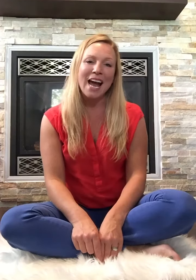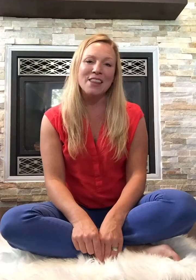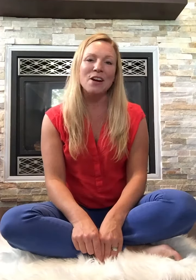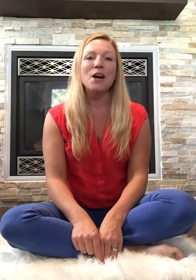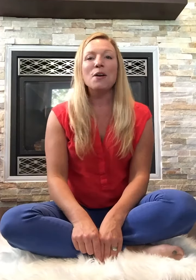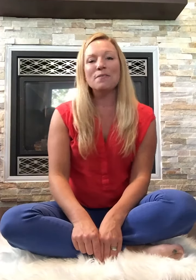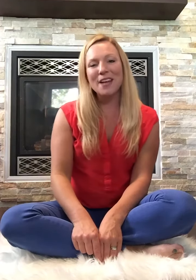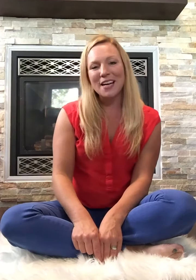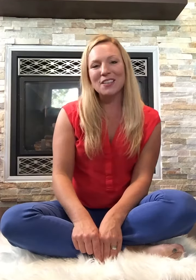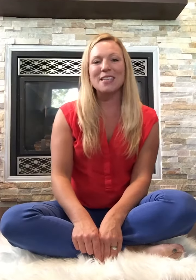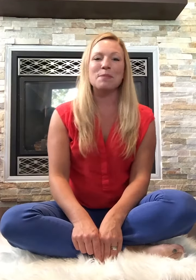More,